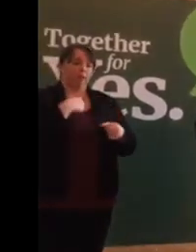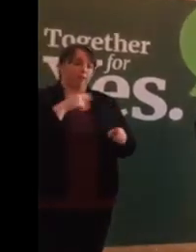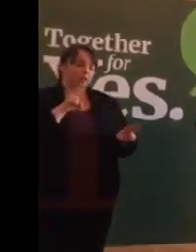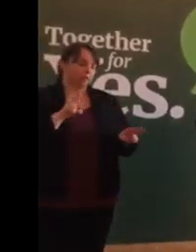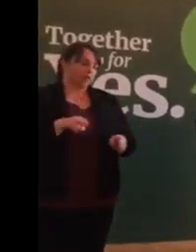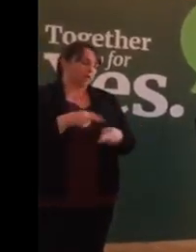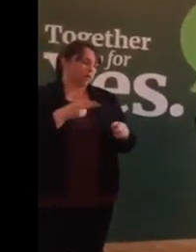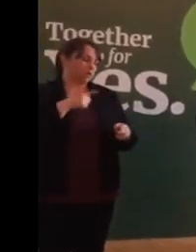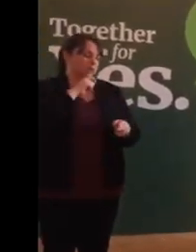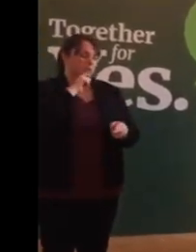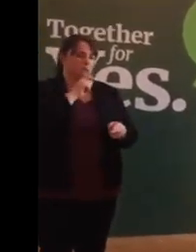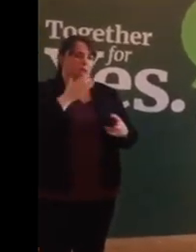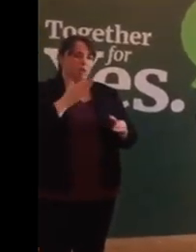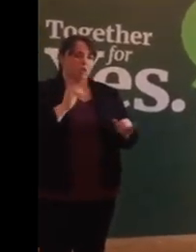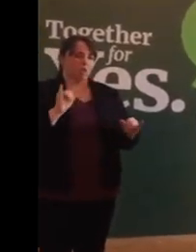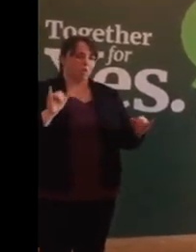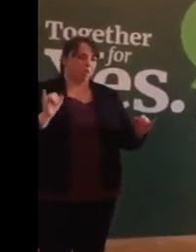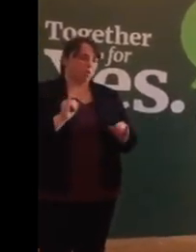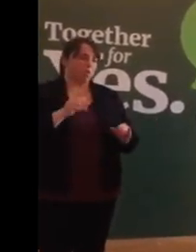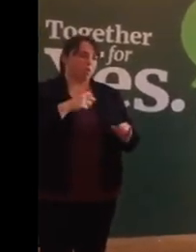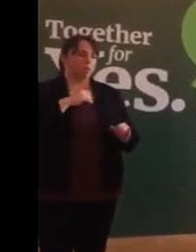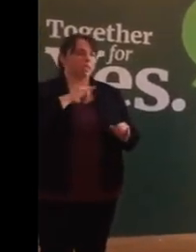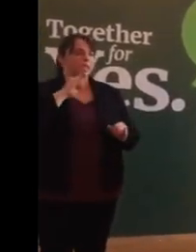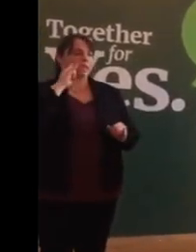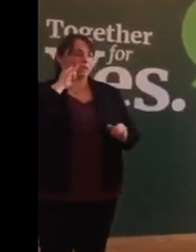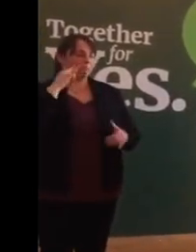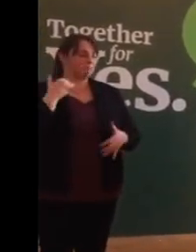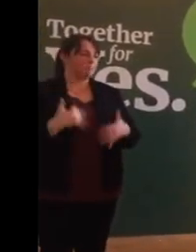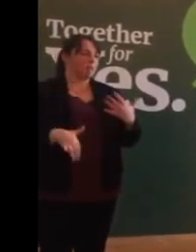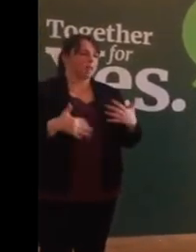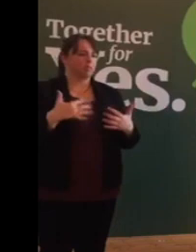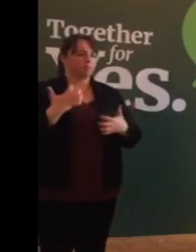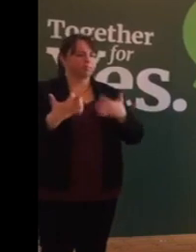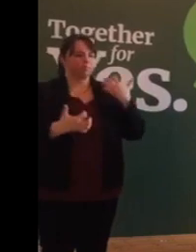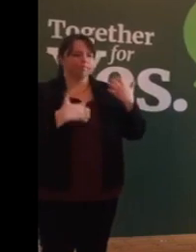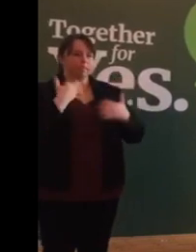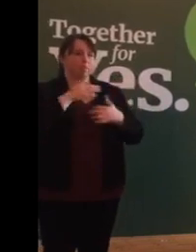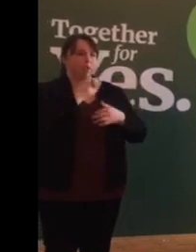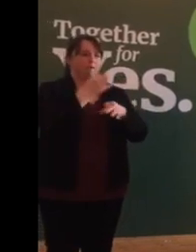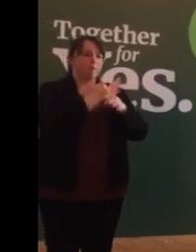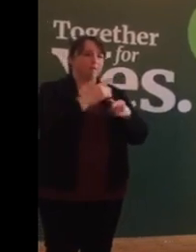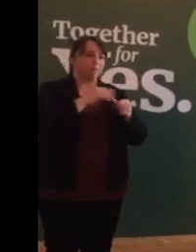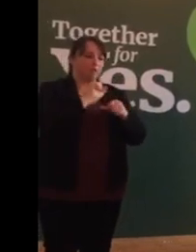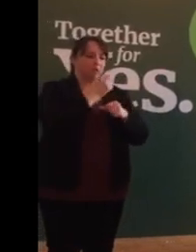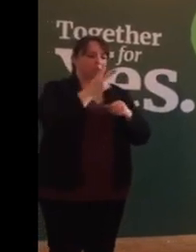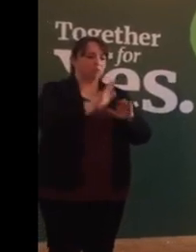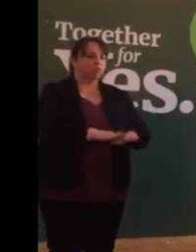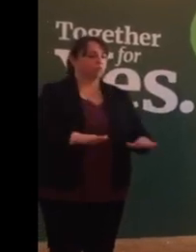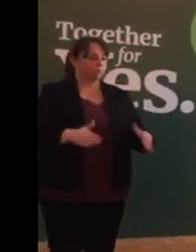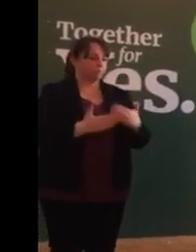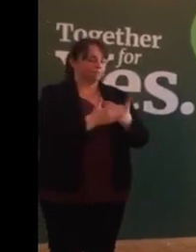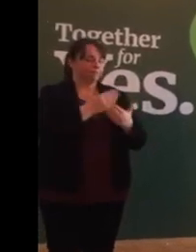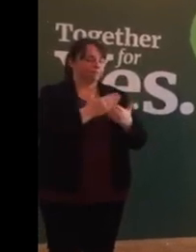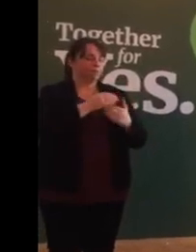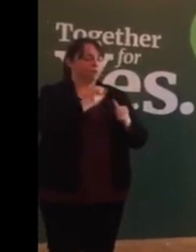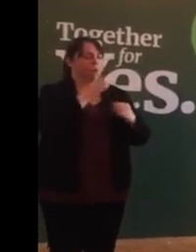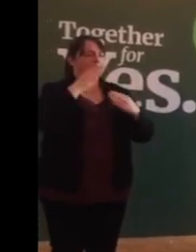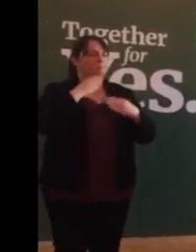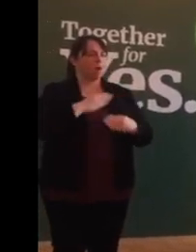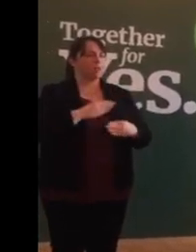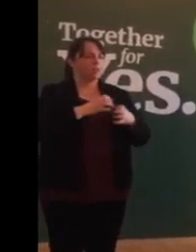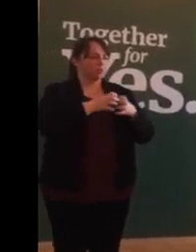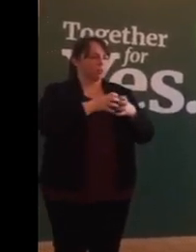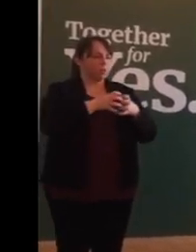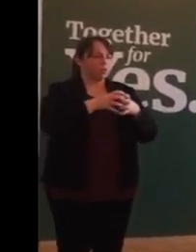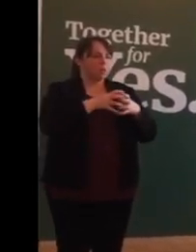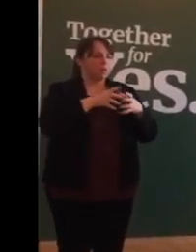how distressing it was to hear the pain and anguish of her family, in particular her small children. As her body swelled and